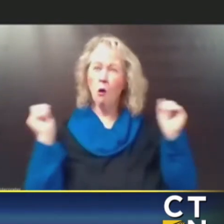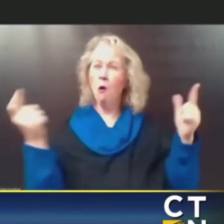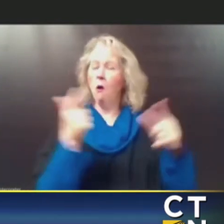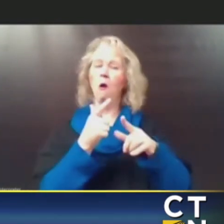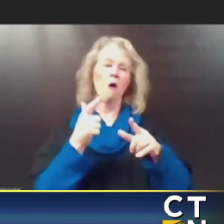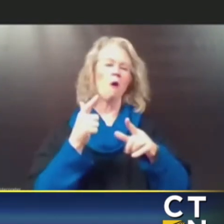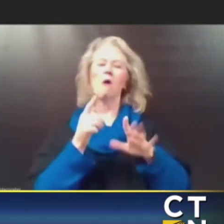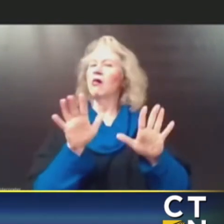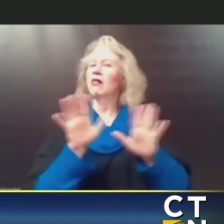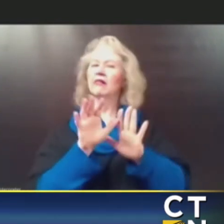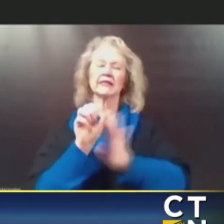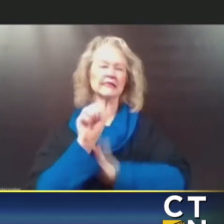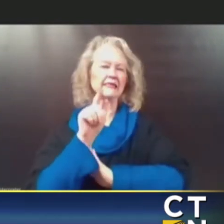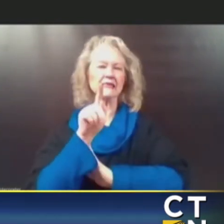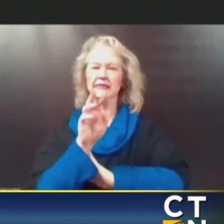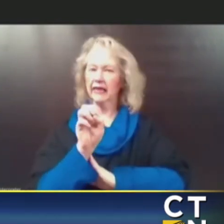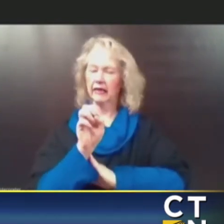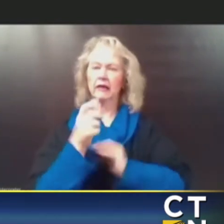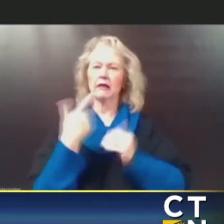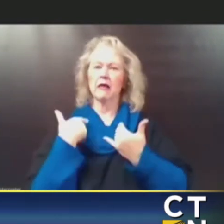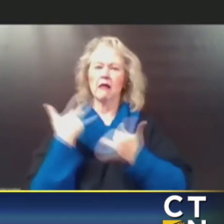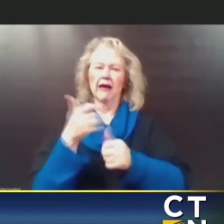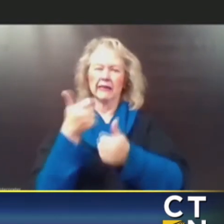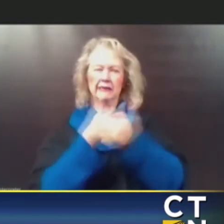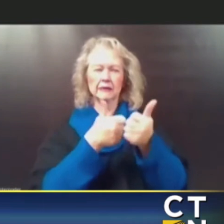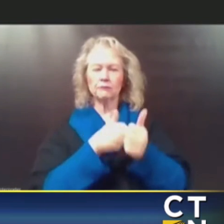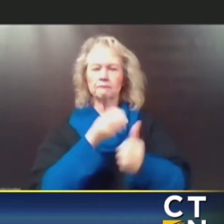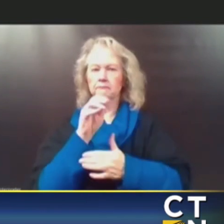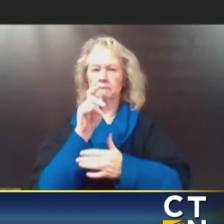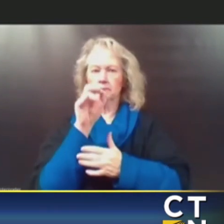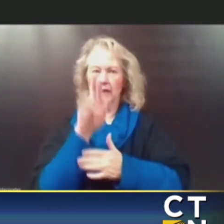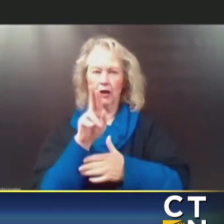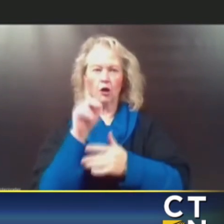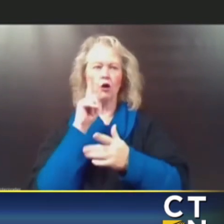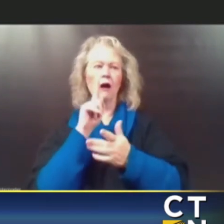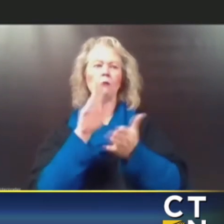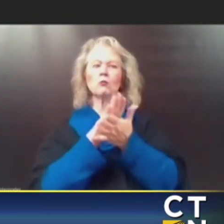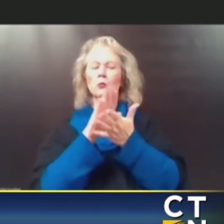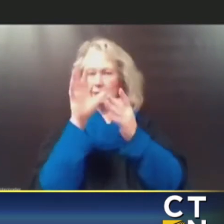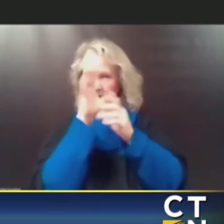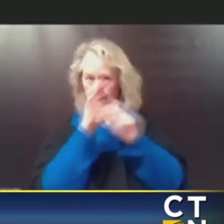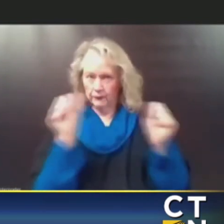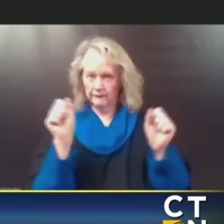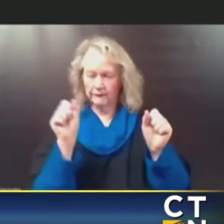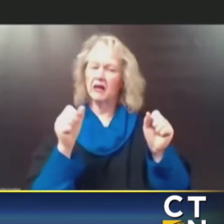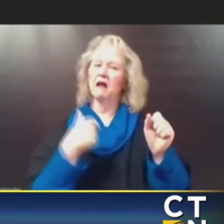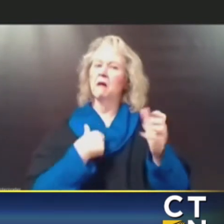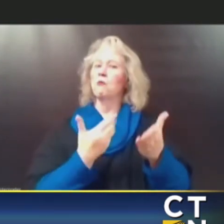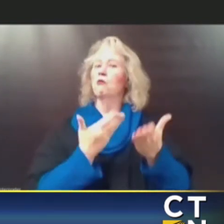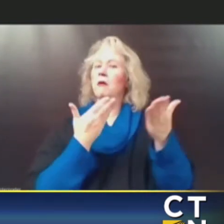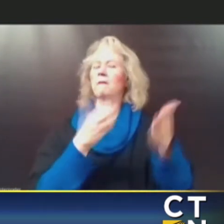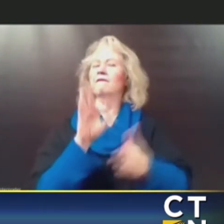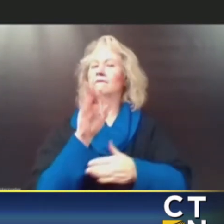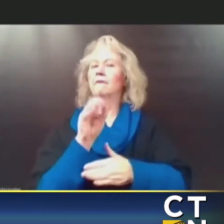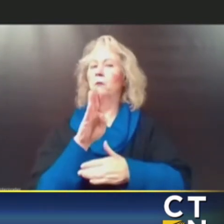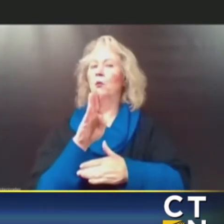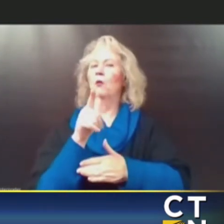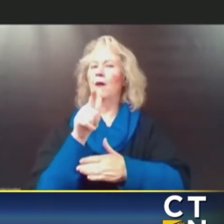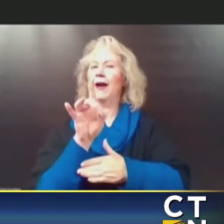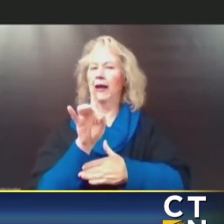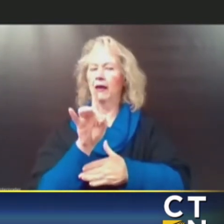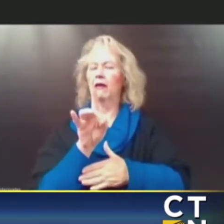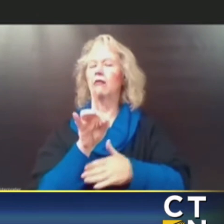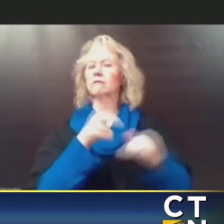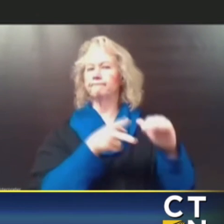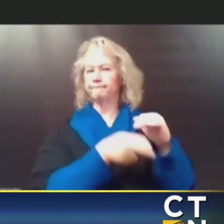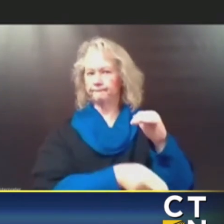mayor, each and every superintendent can make that call for themselves. I recommend the date February 28th. Um, with that, I